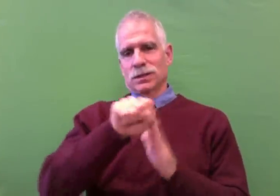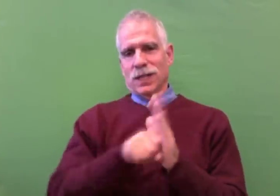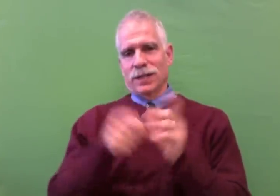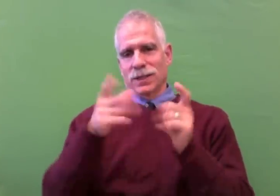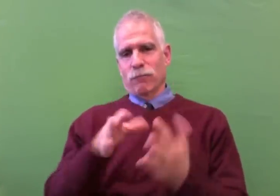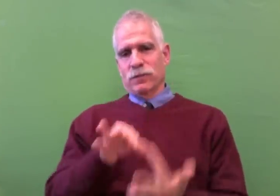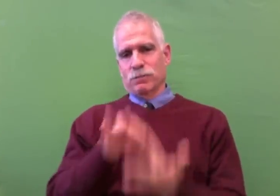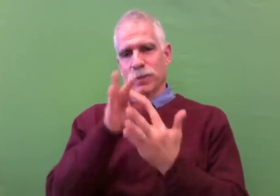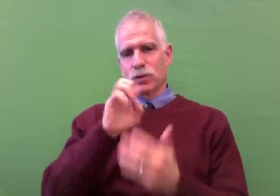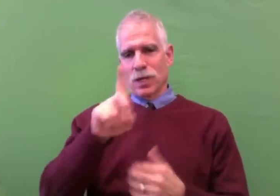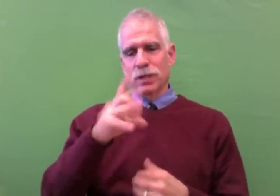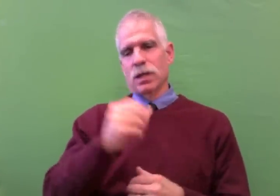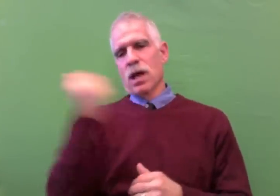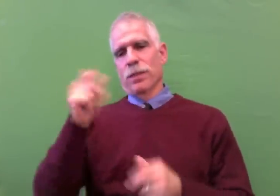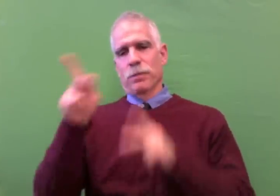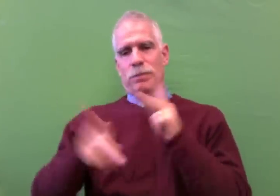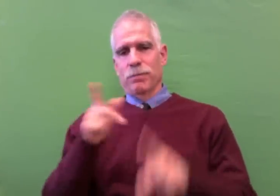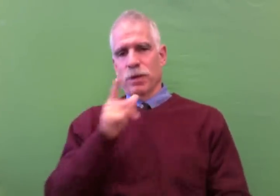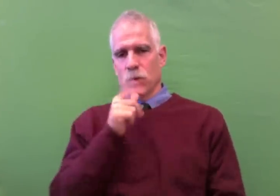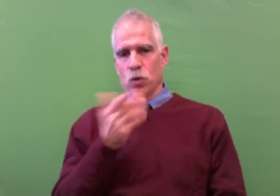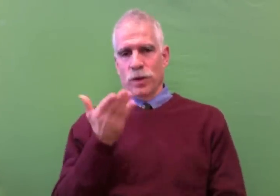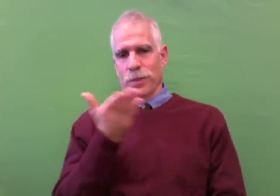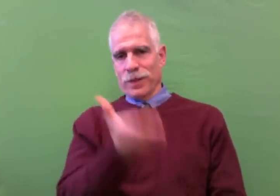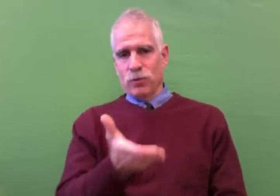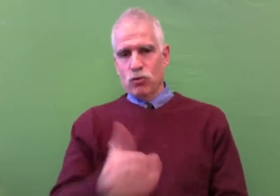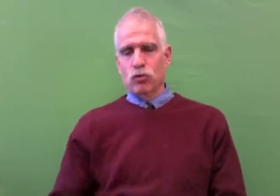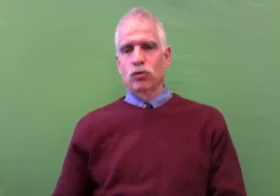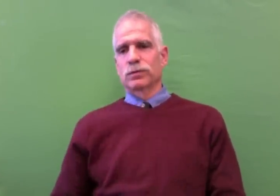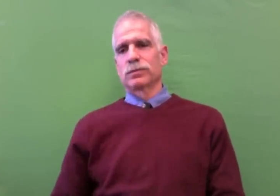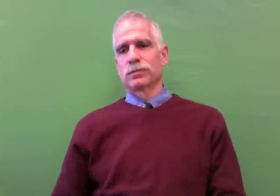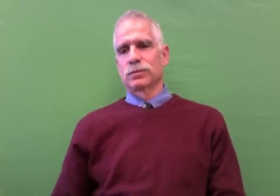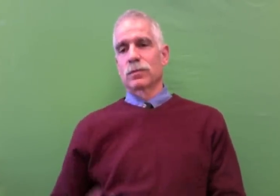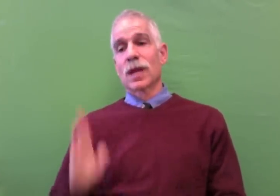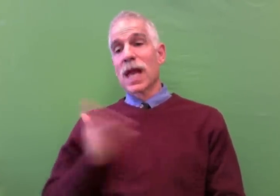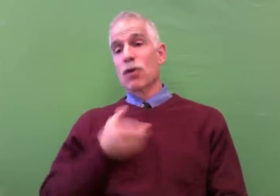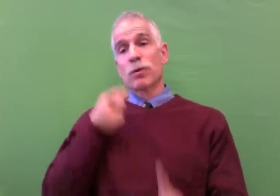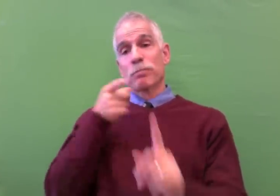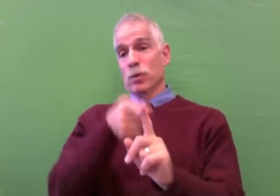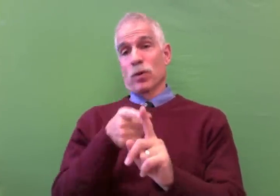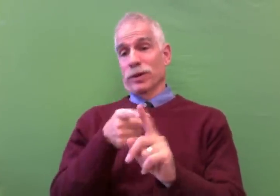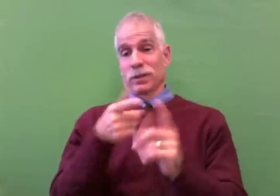to all of the State Directors of Special Education and the other participants as well.